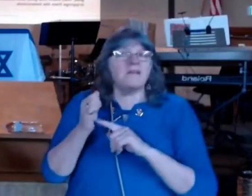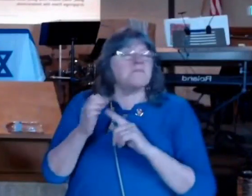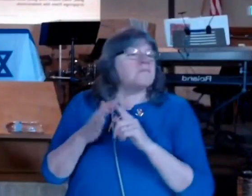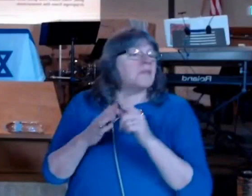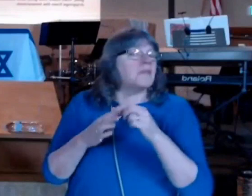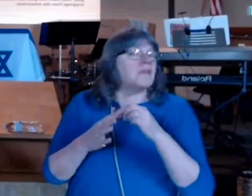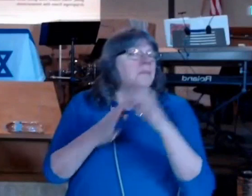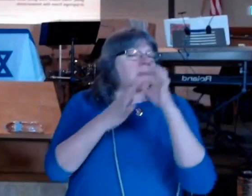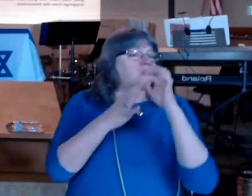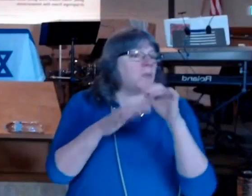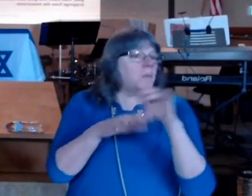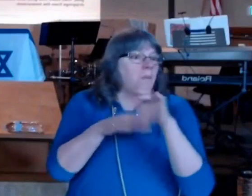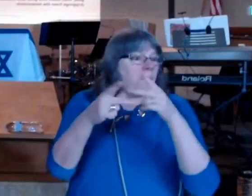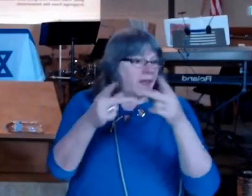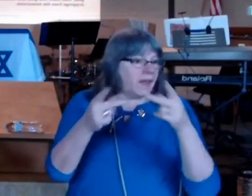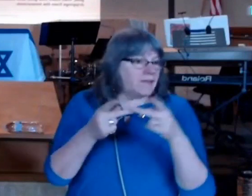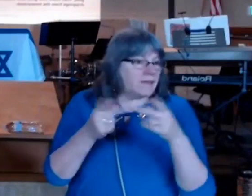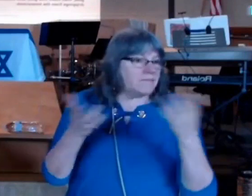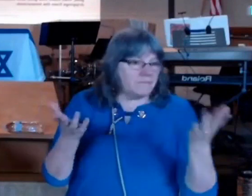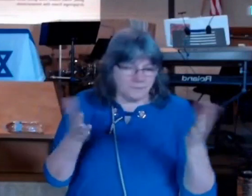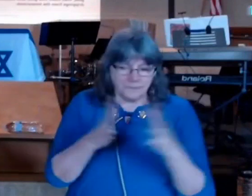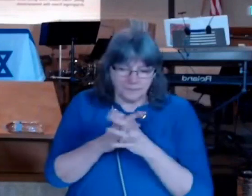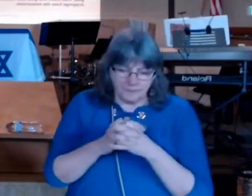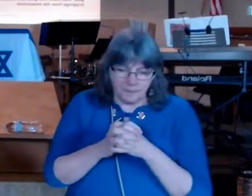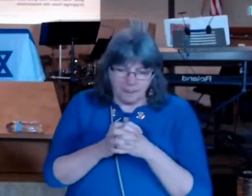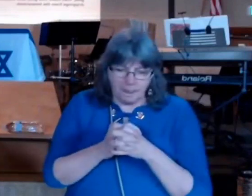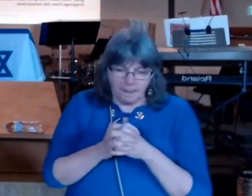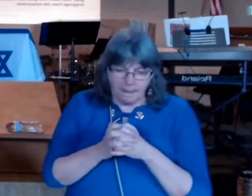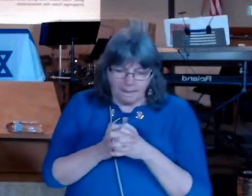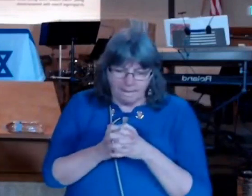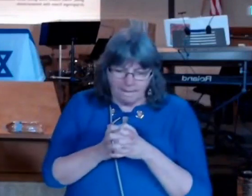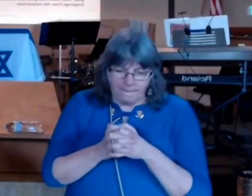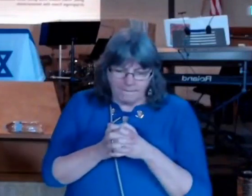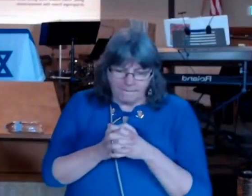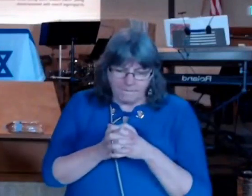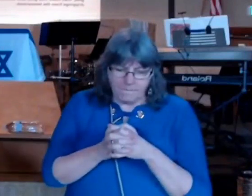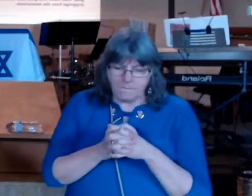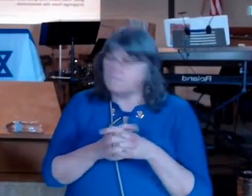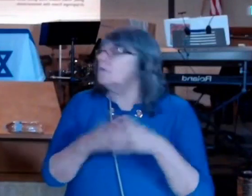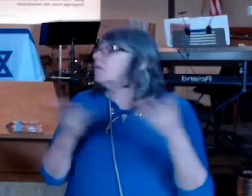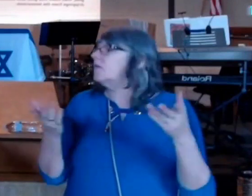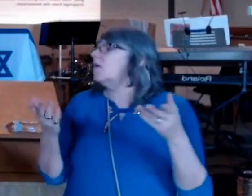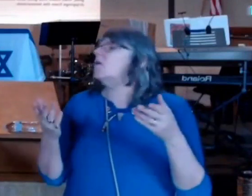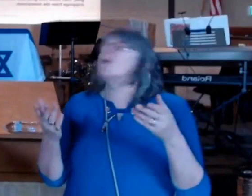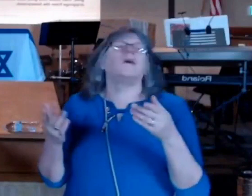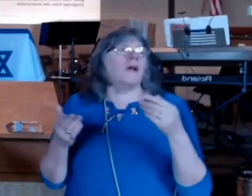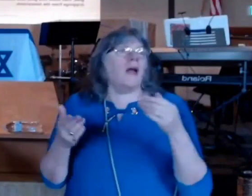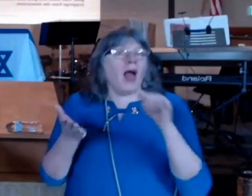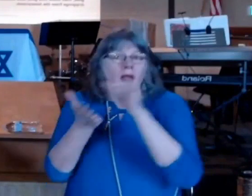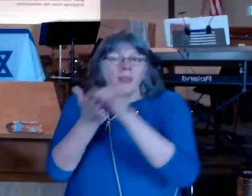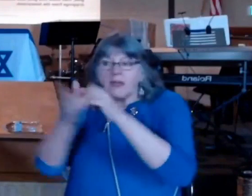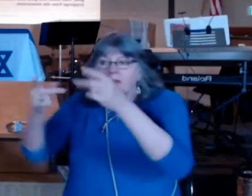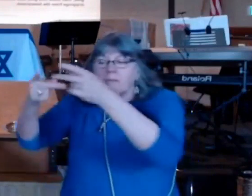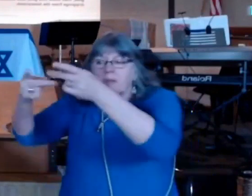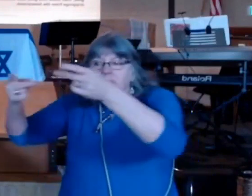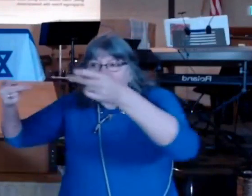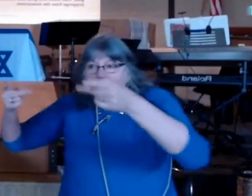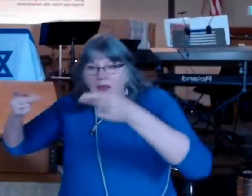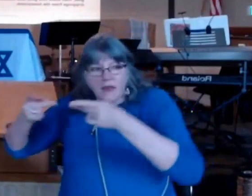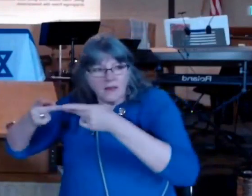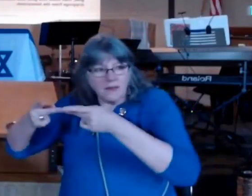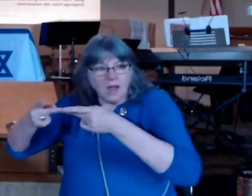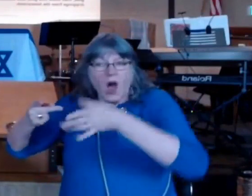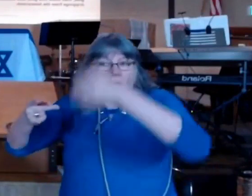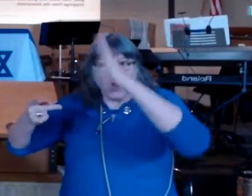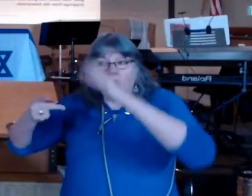human people entering an area that is set apart for ceremonial purity i.e. dump all